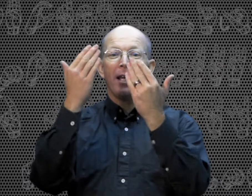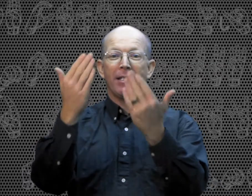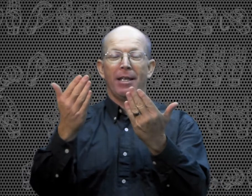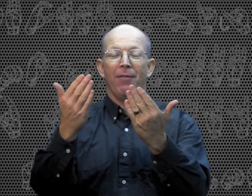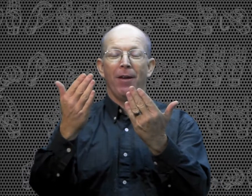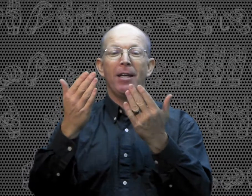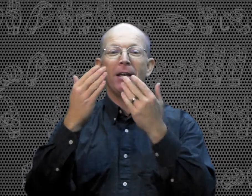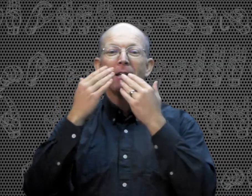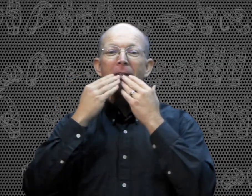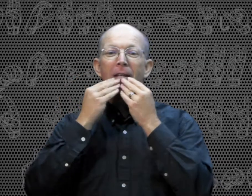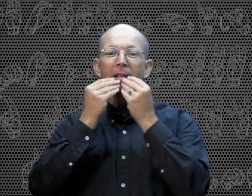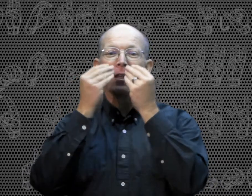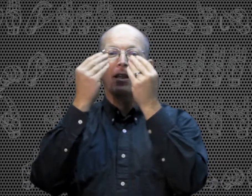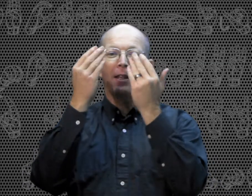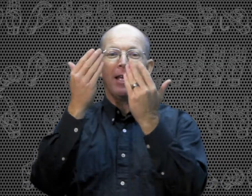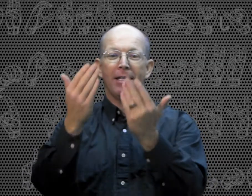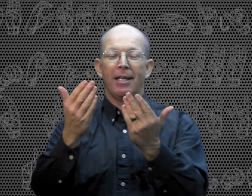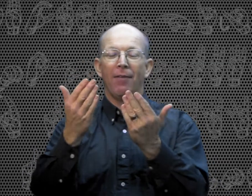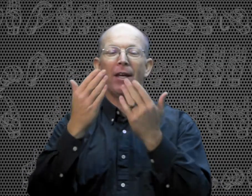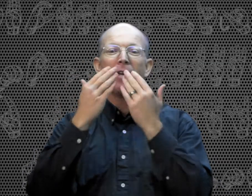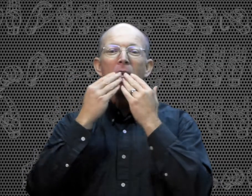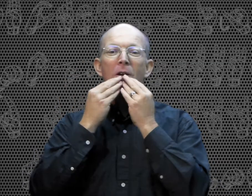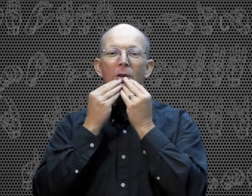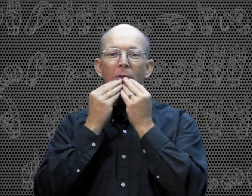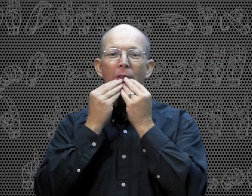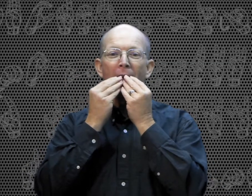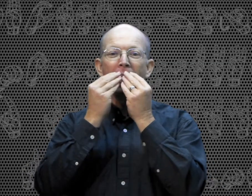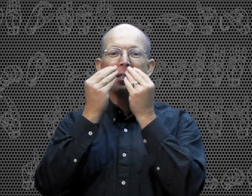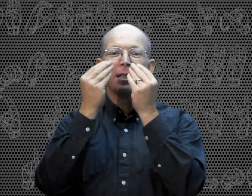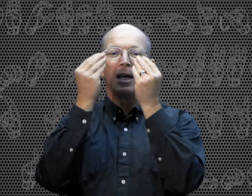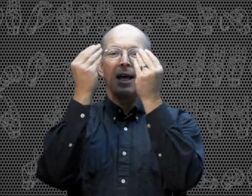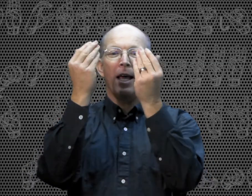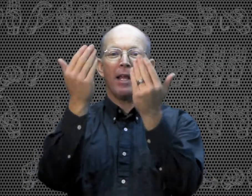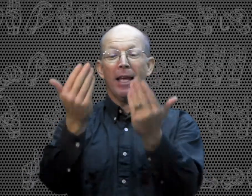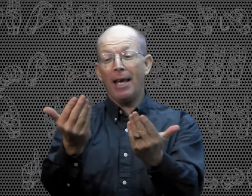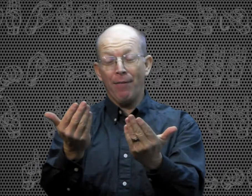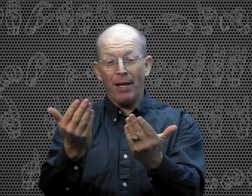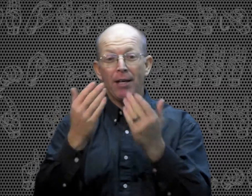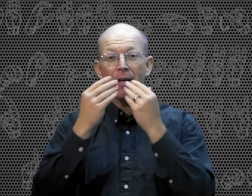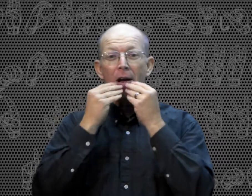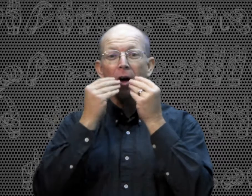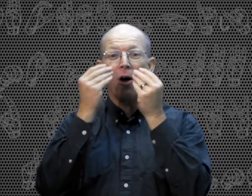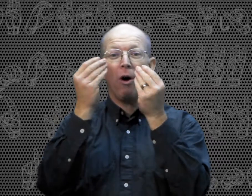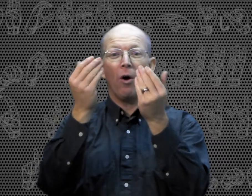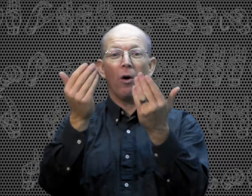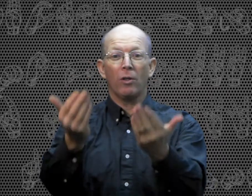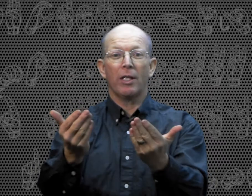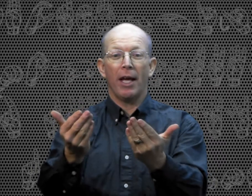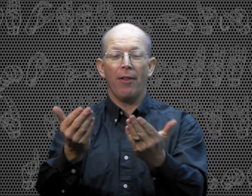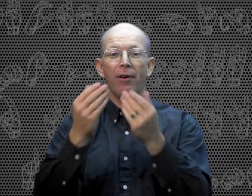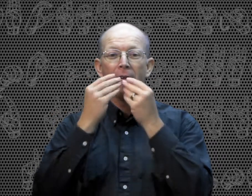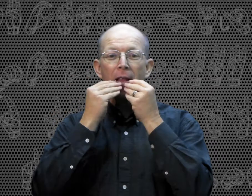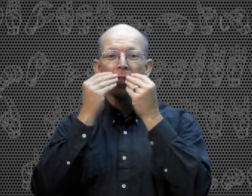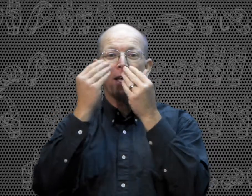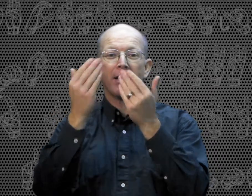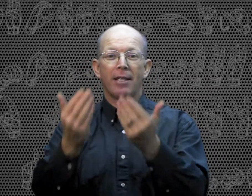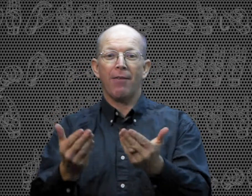Thanksgiving, Thanksgiving. You do thanks, and then giving all together, Thanksgiving.